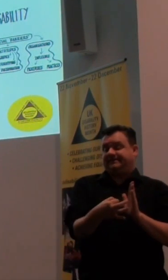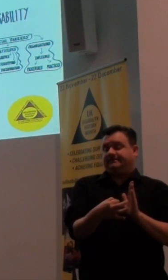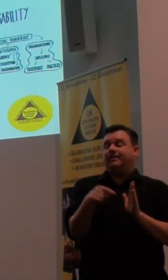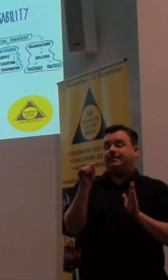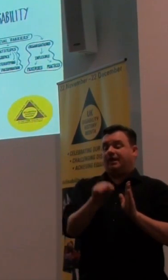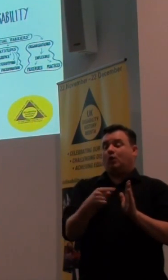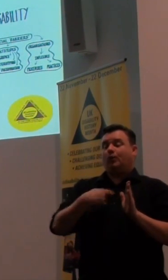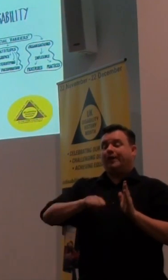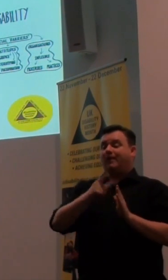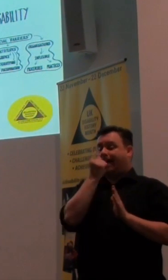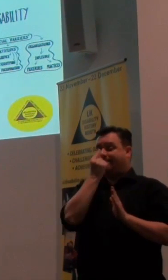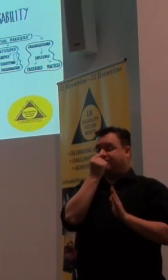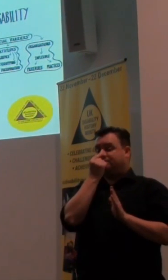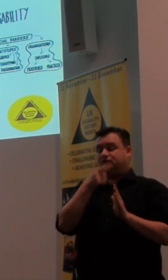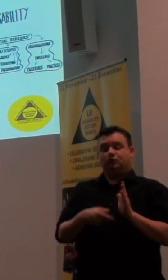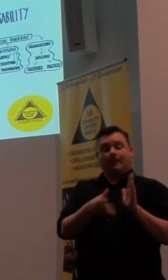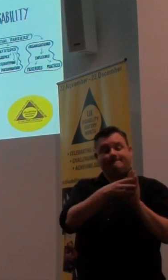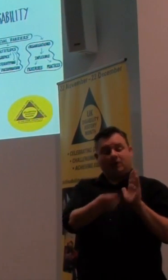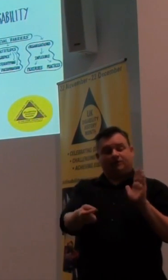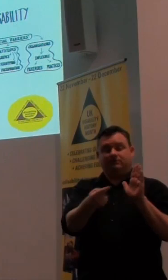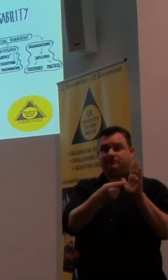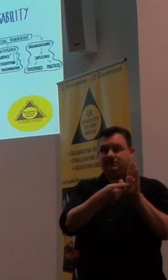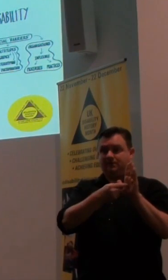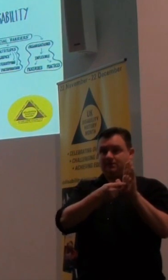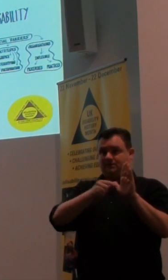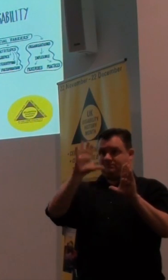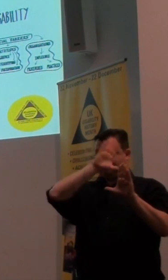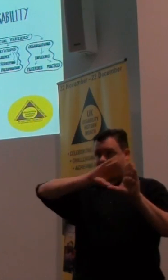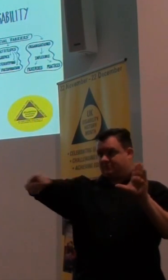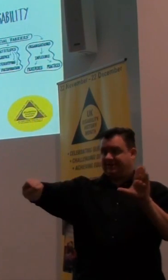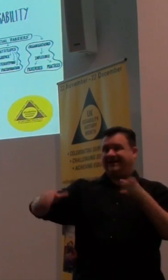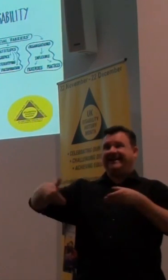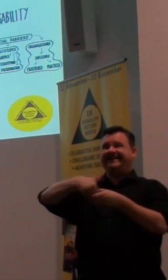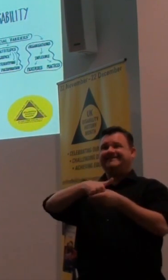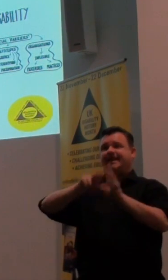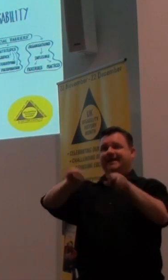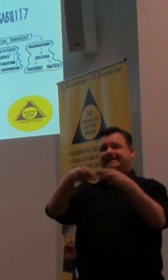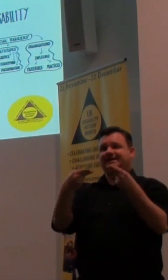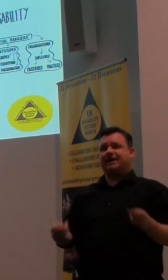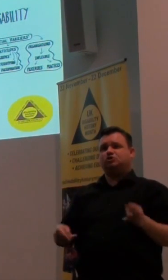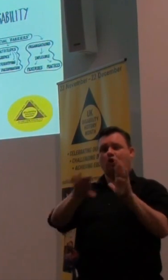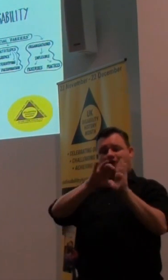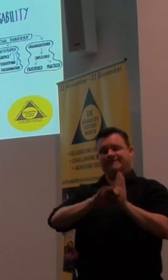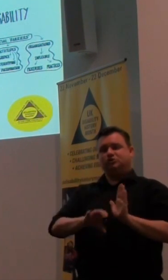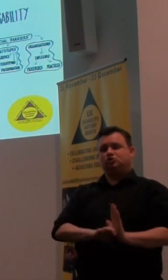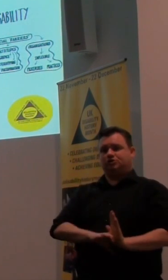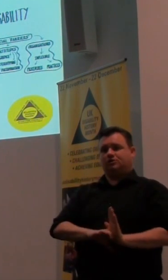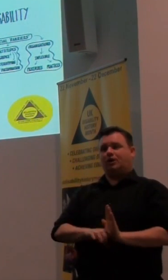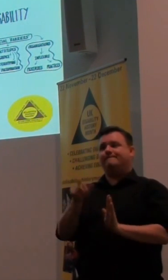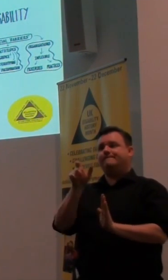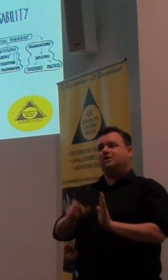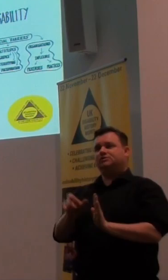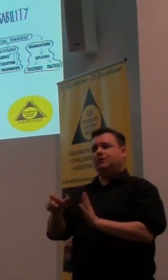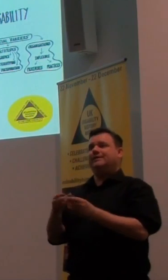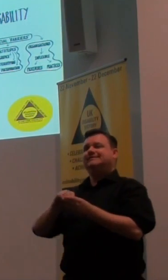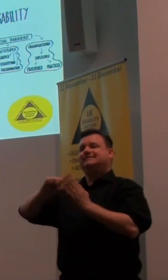we were able to get this model across and into the International Convention on the Rights of Persons with Disabilities, so we didn't win